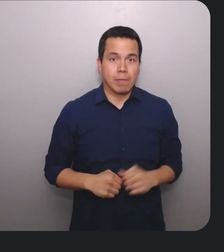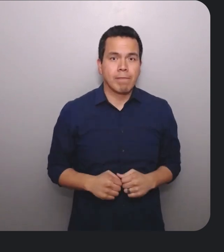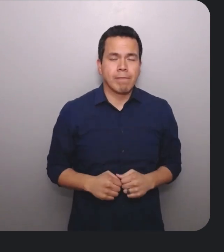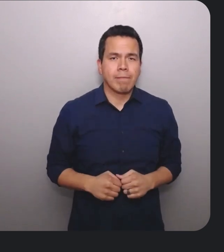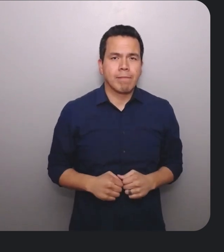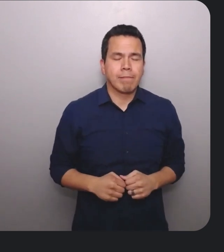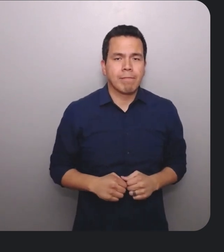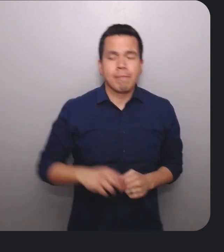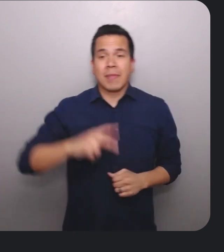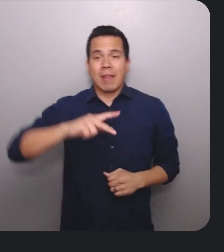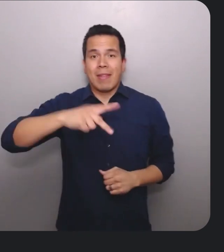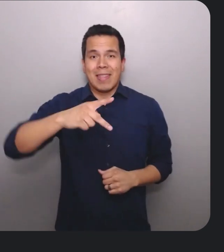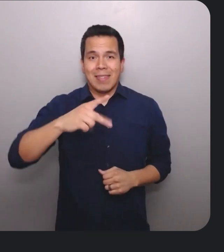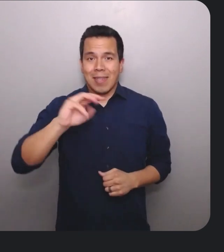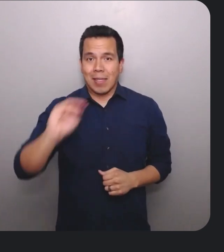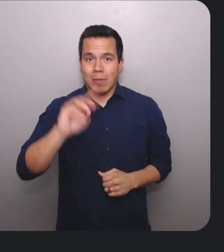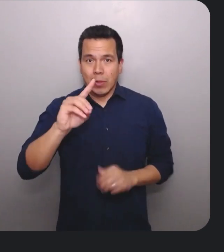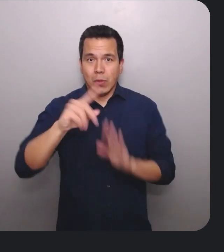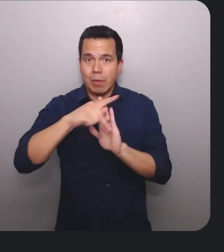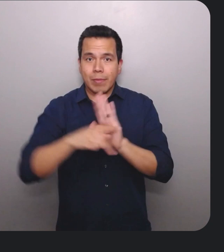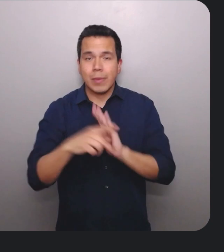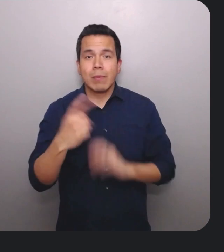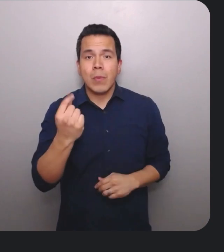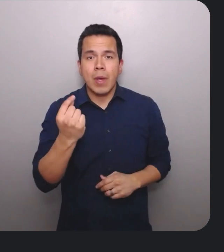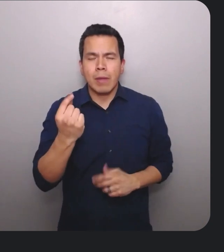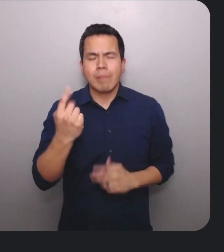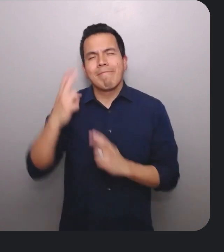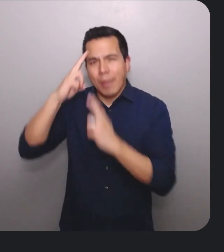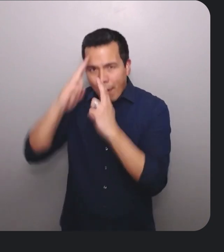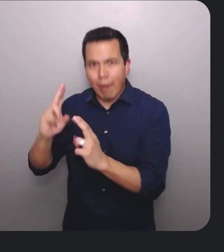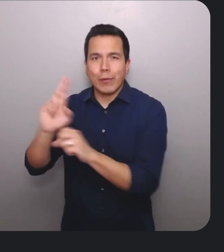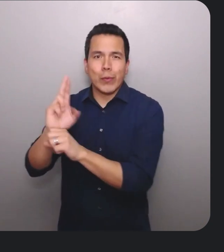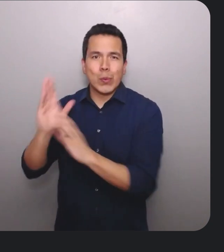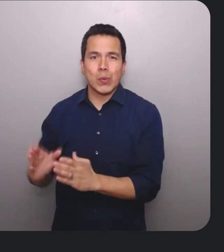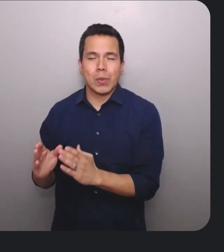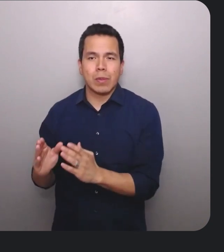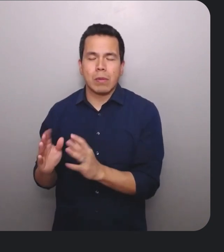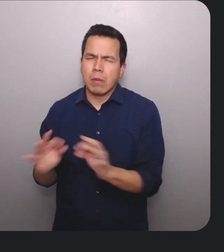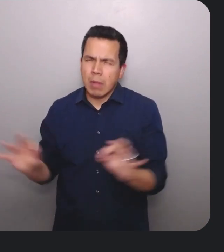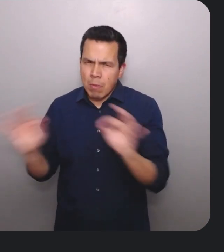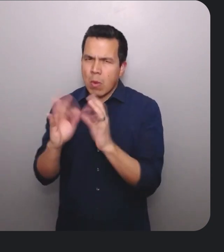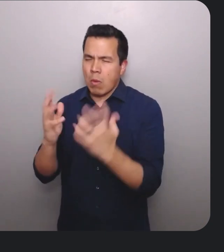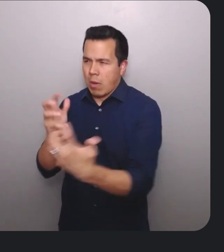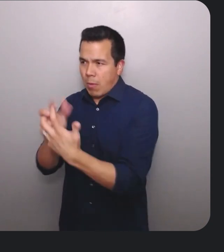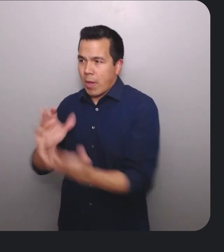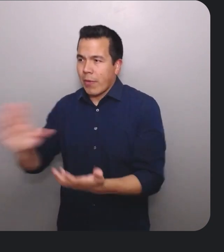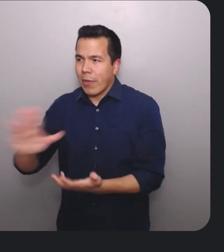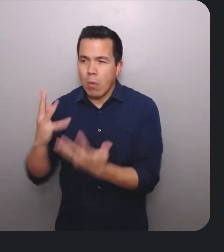design accessibility principle is to honor the user. Importantly, we want to address our users' wants, needs, and abilities, so